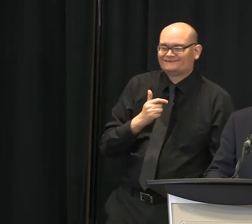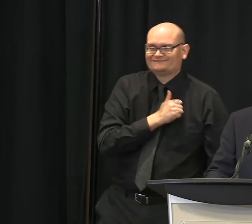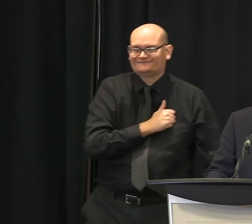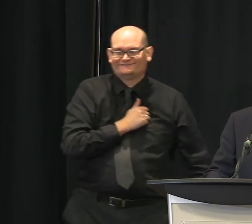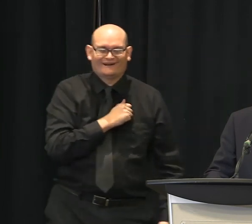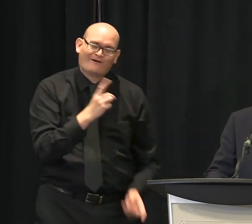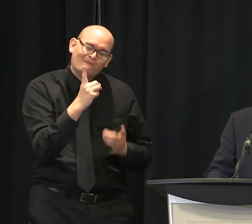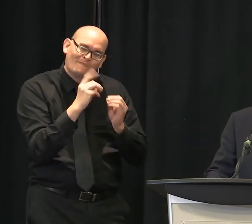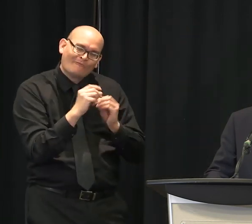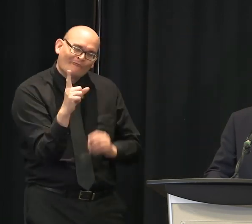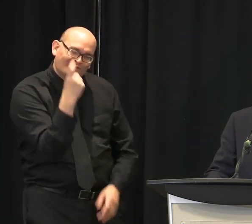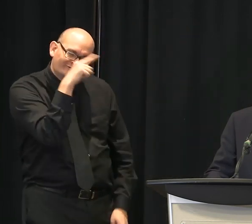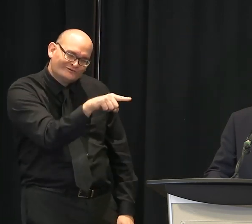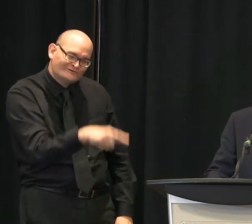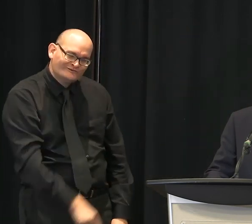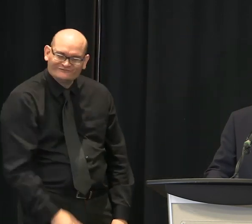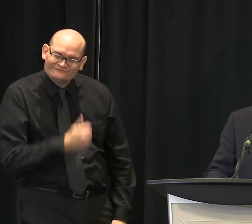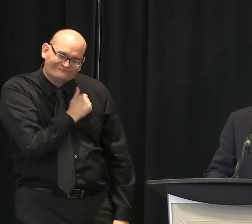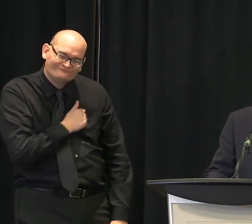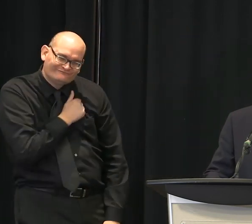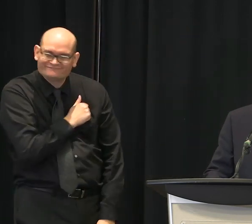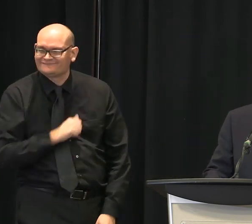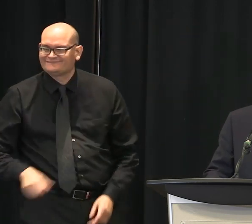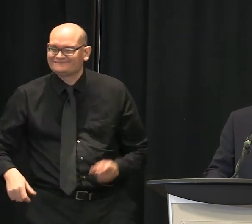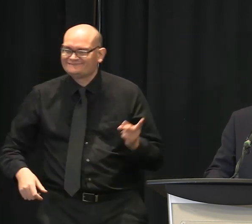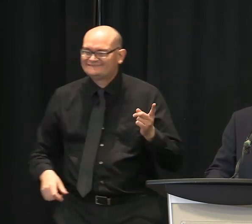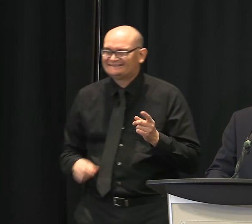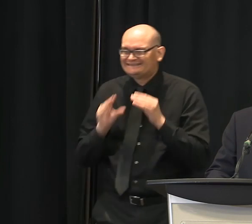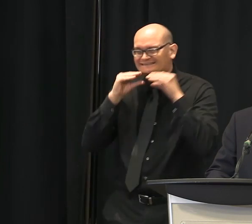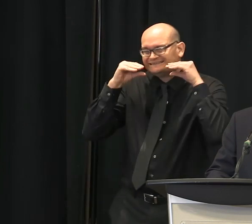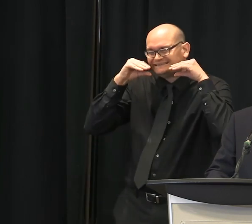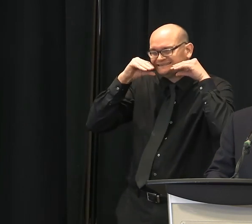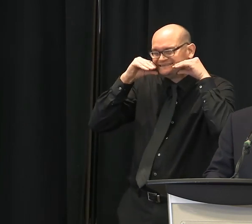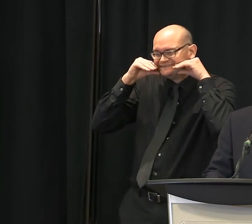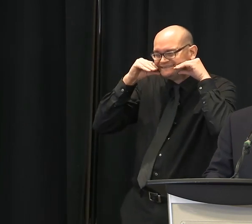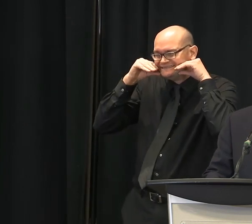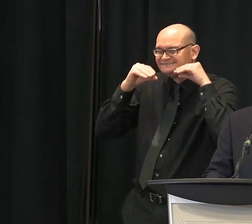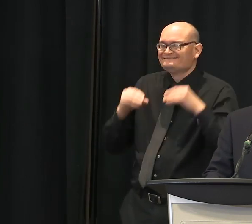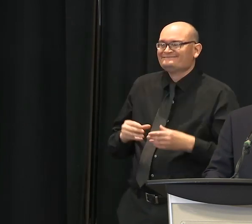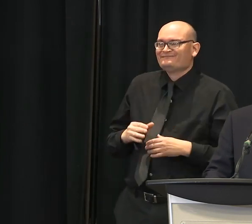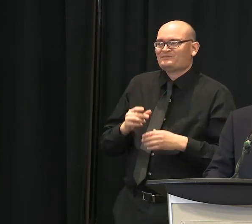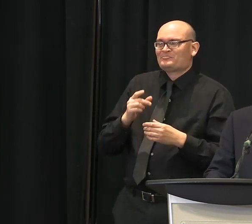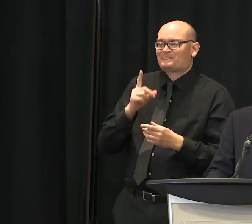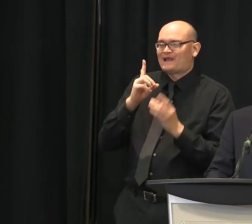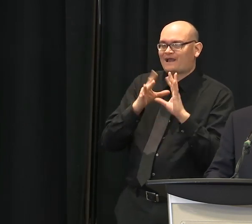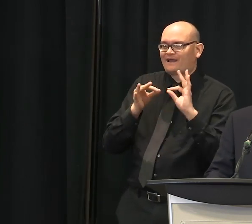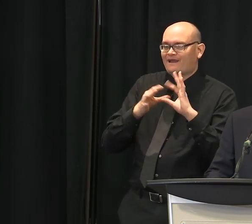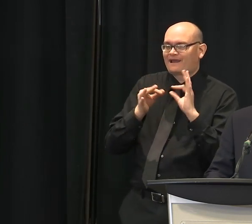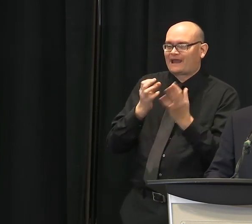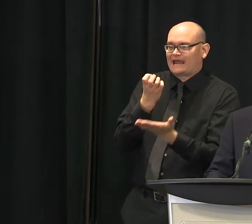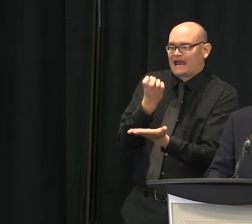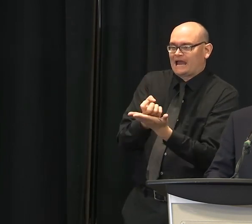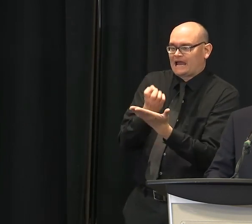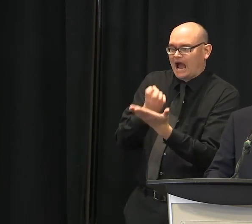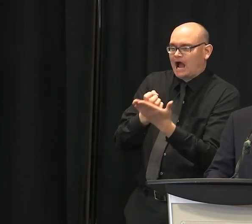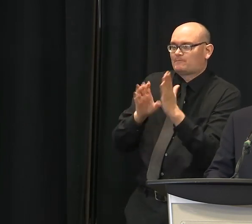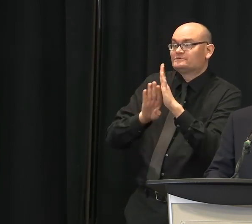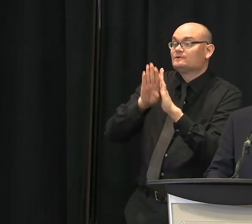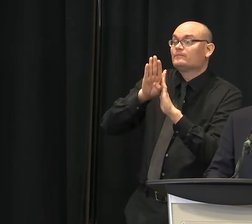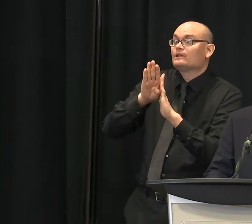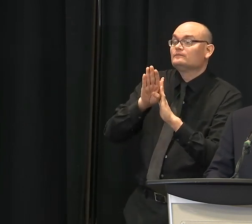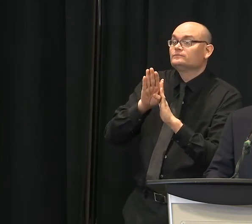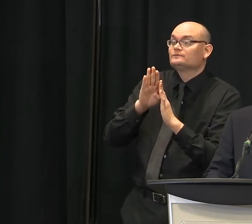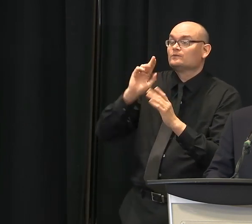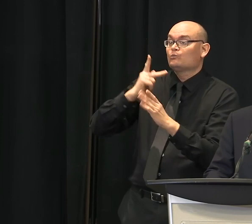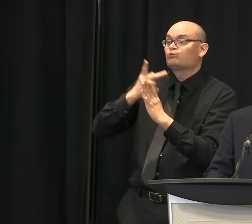Mayor White. So you mentioned some economic development projects in the pipeline earlier. I want to